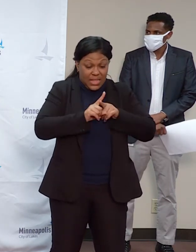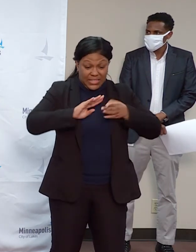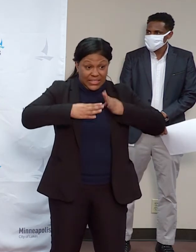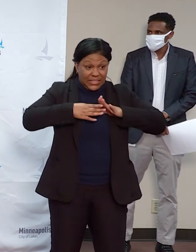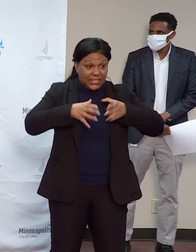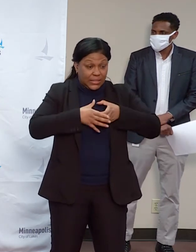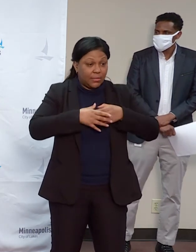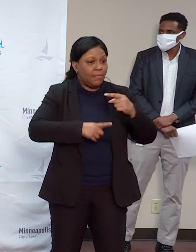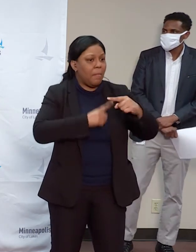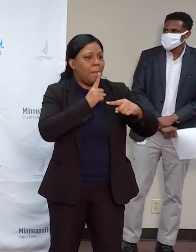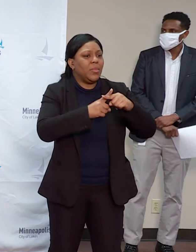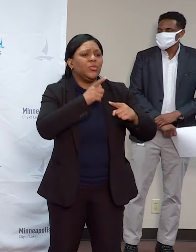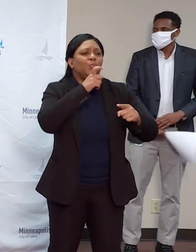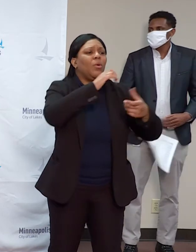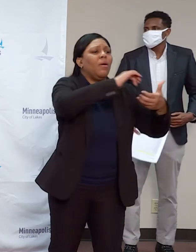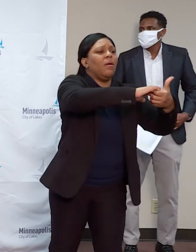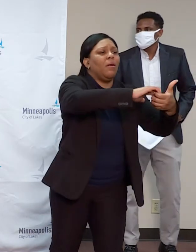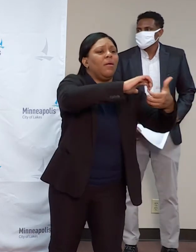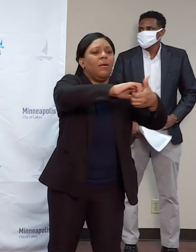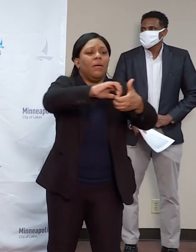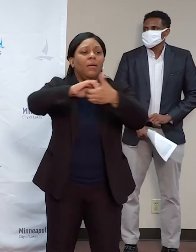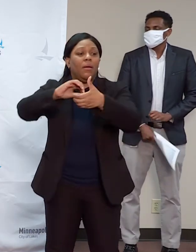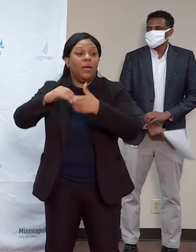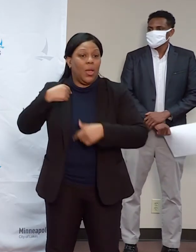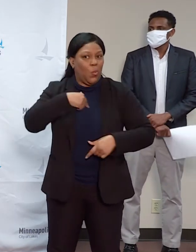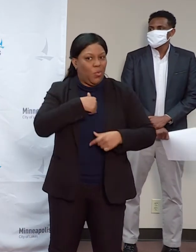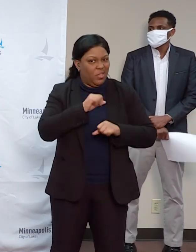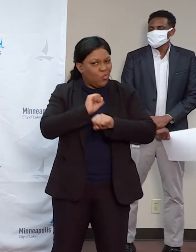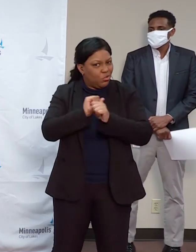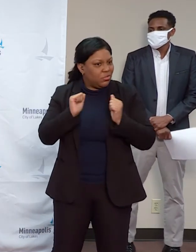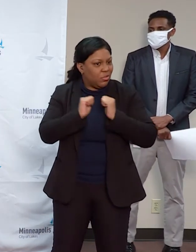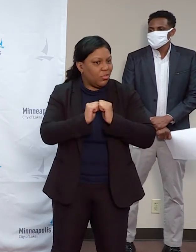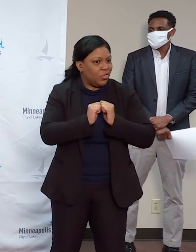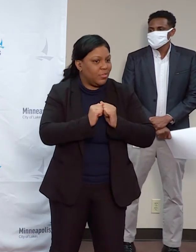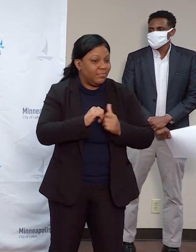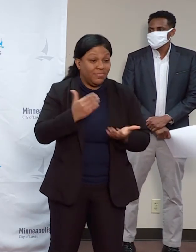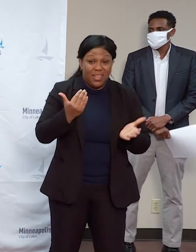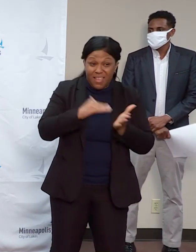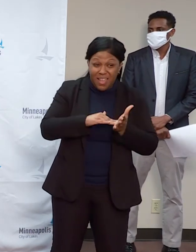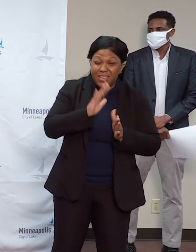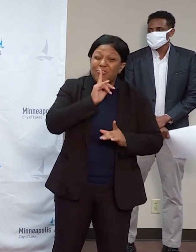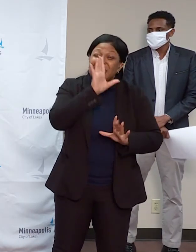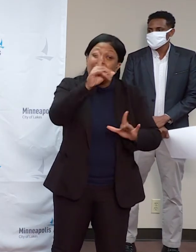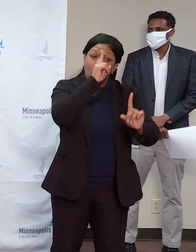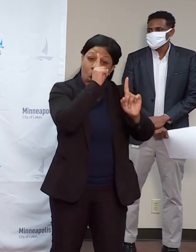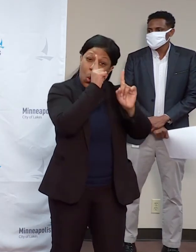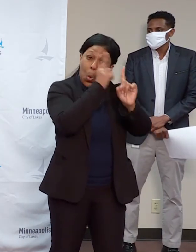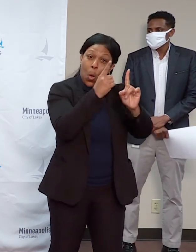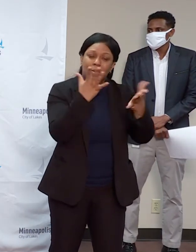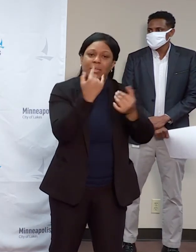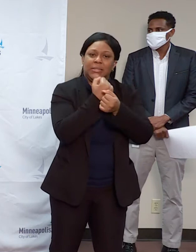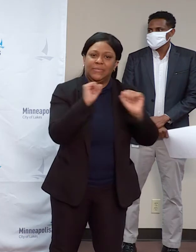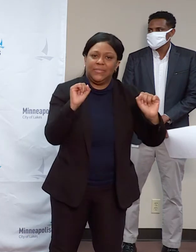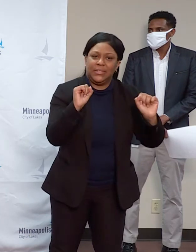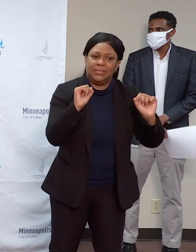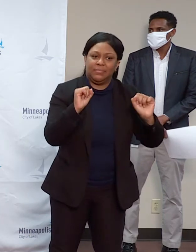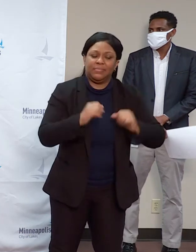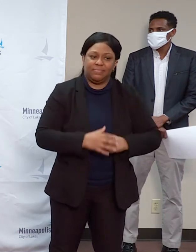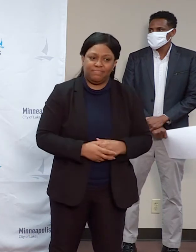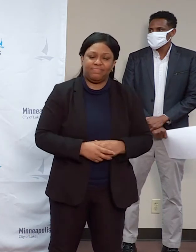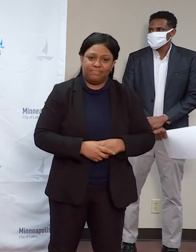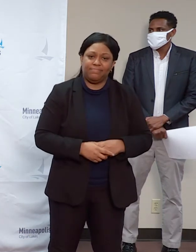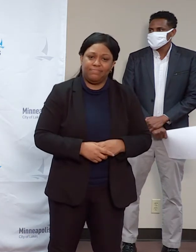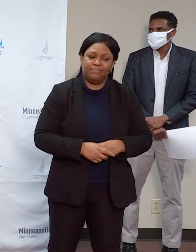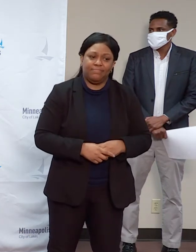locally and throughout the state with the shared goal of ensuring public safety for events that might